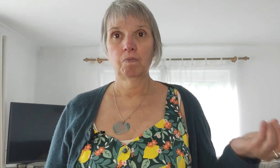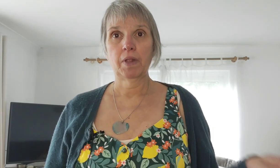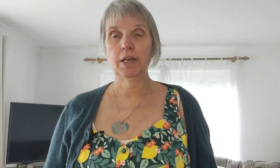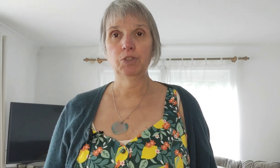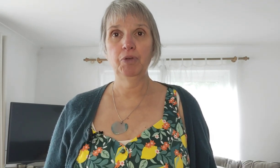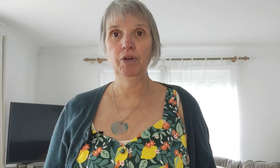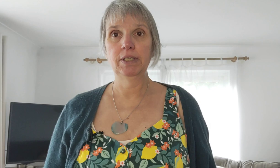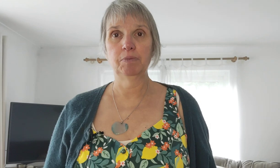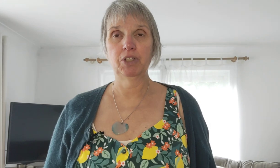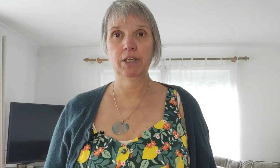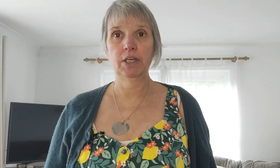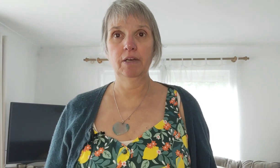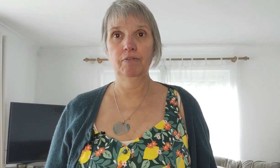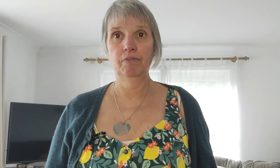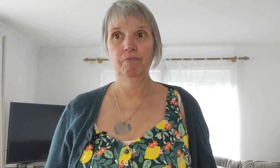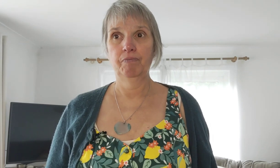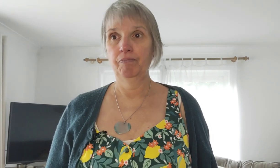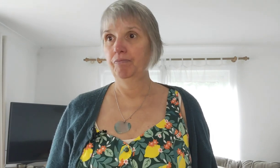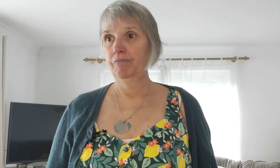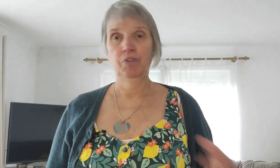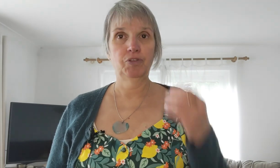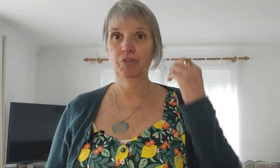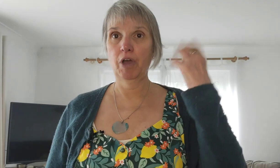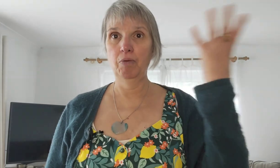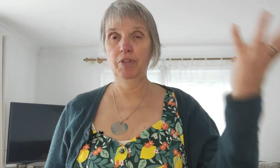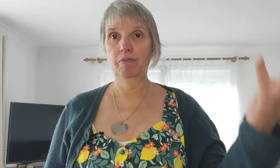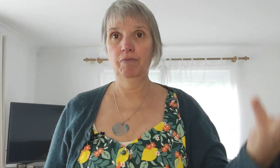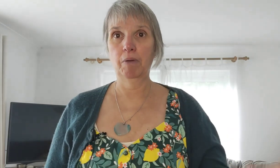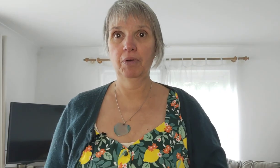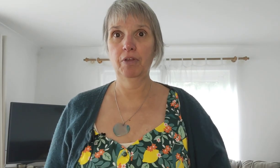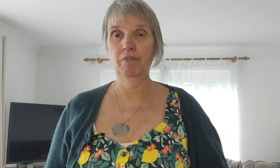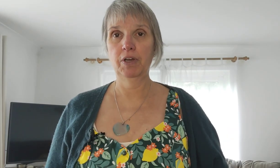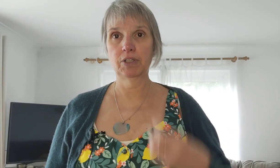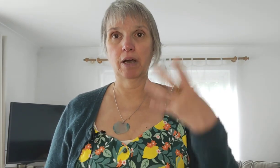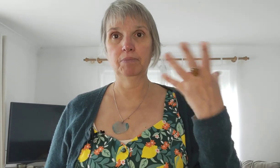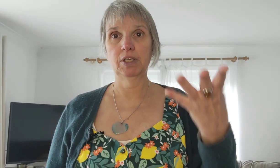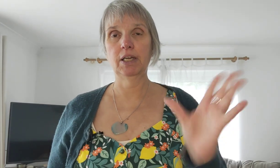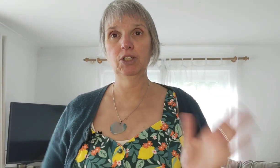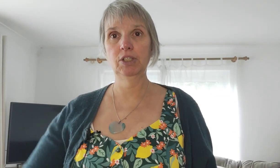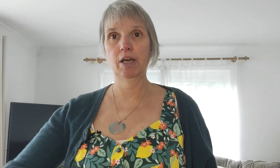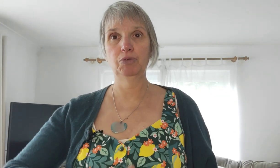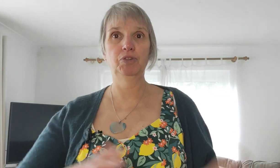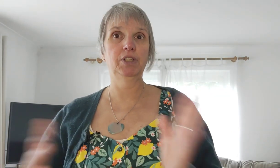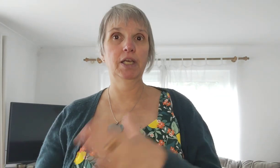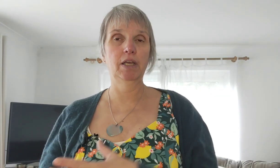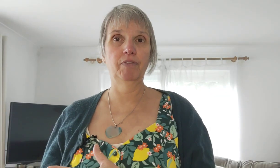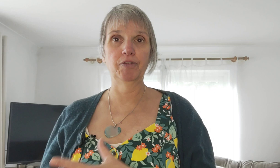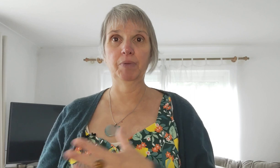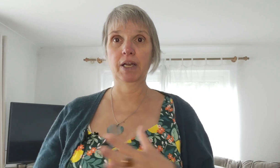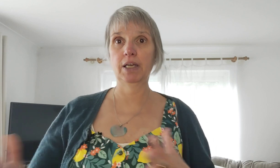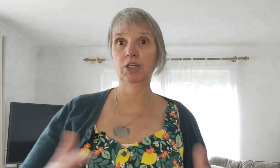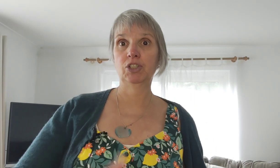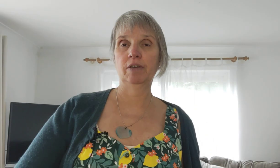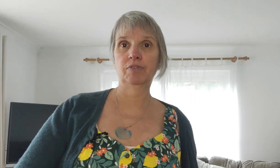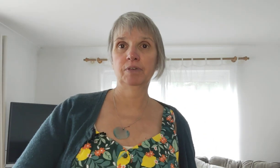and it's purely subjective just go with the number that first comes and it just helps you see if there's been any shift